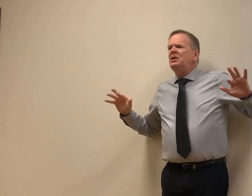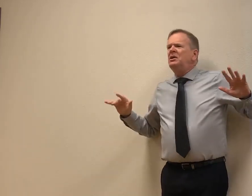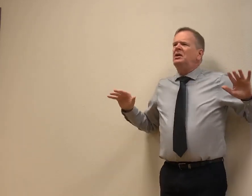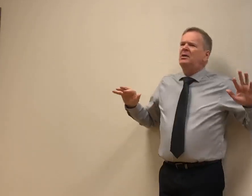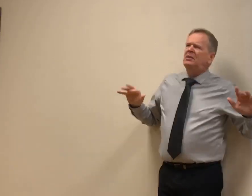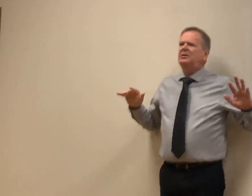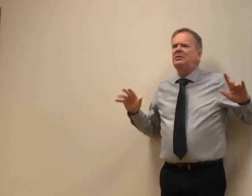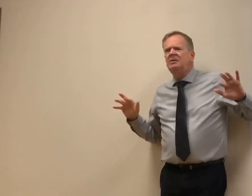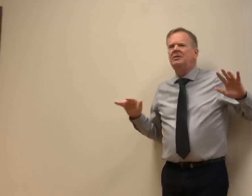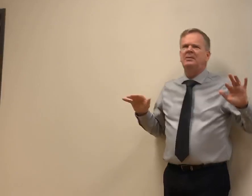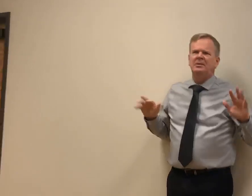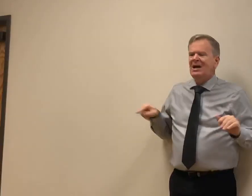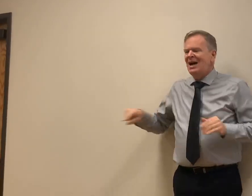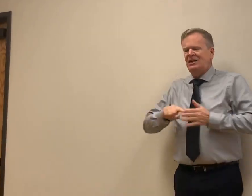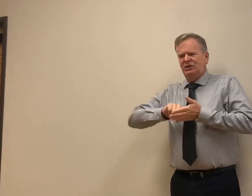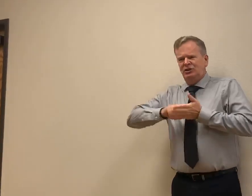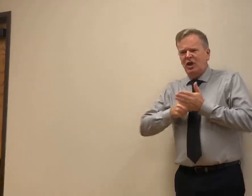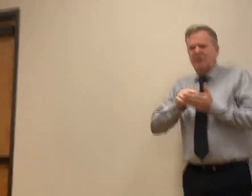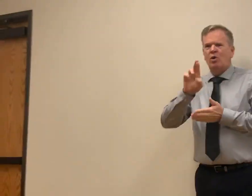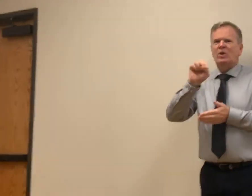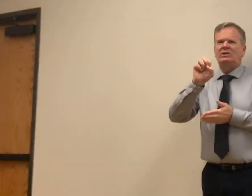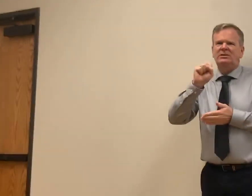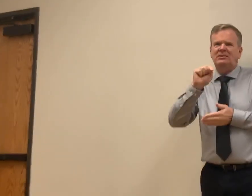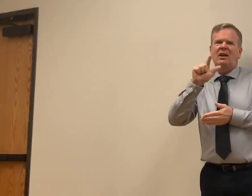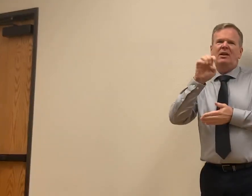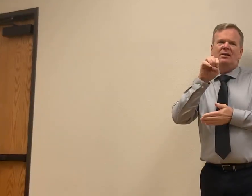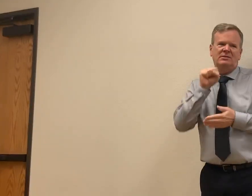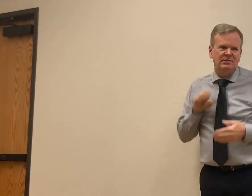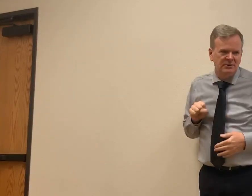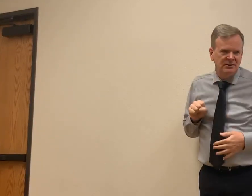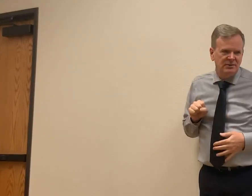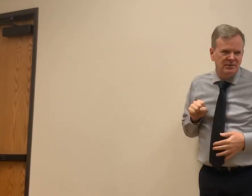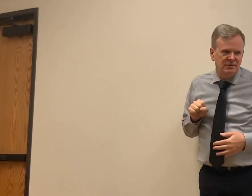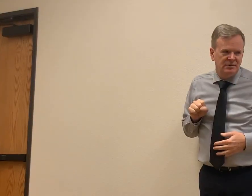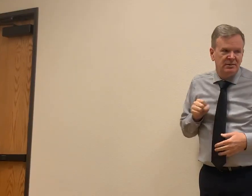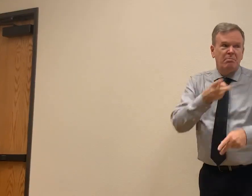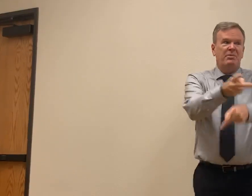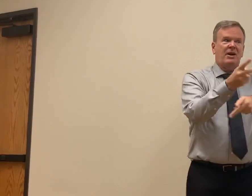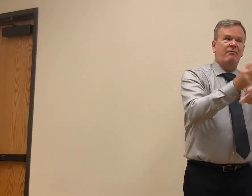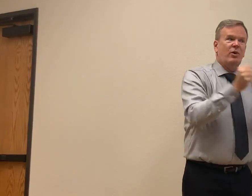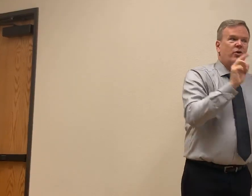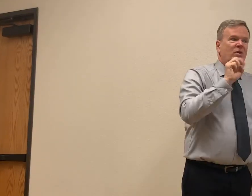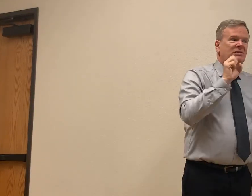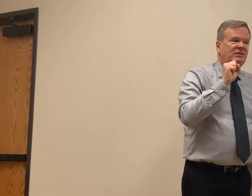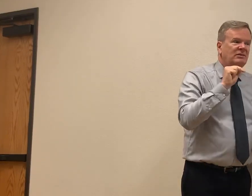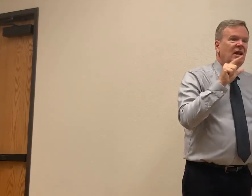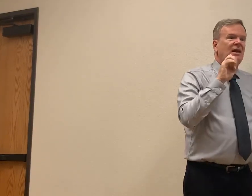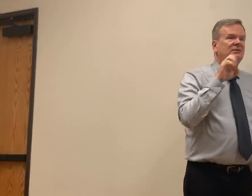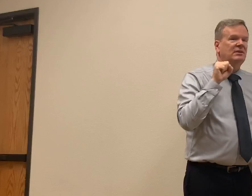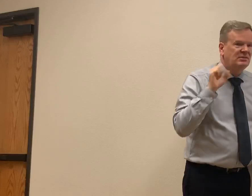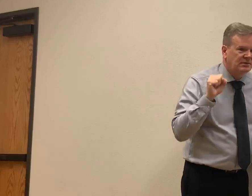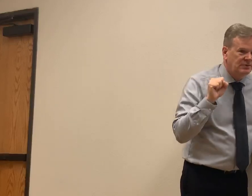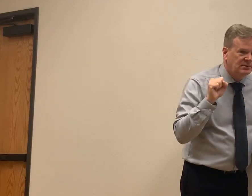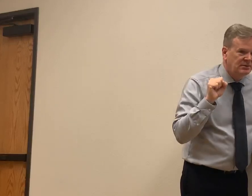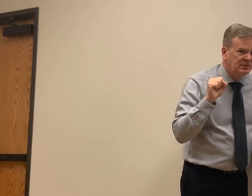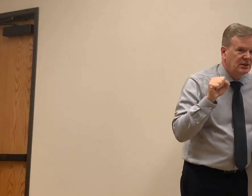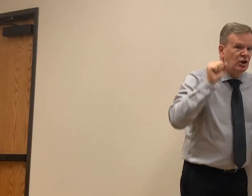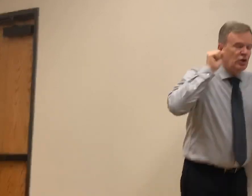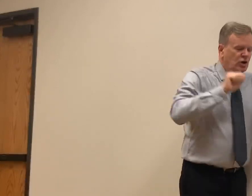Ways for a while. Ways for a while. But then after a period of time, he becomes restless. Now we need to be careful to